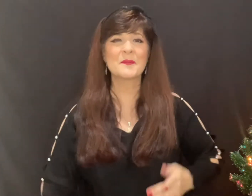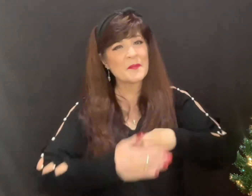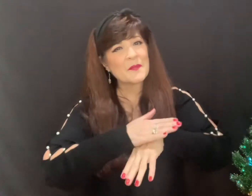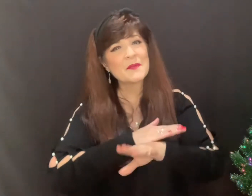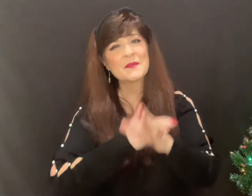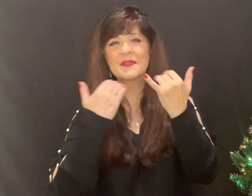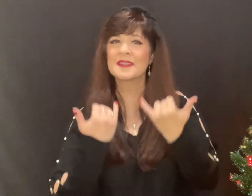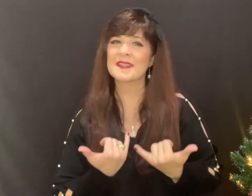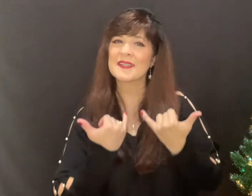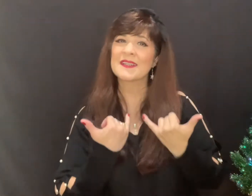today.